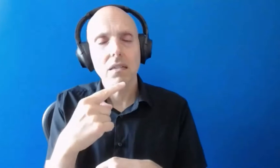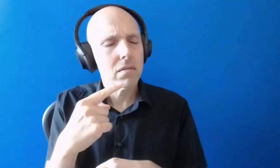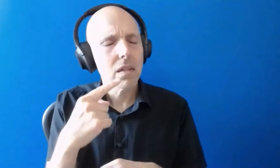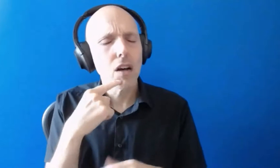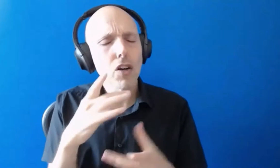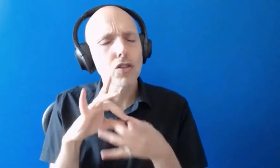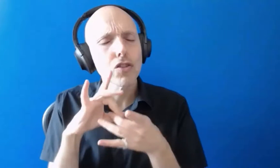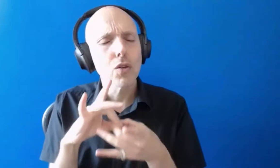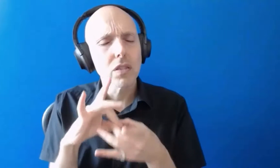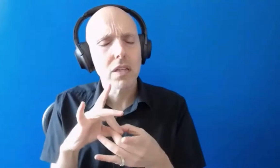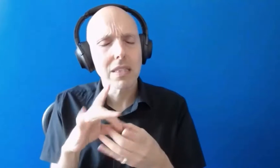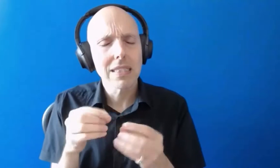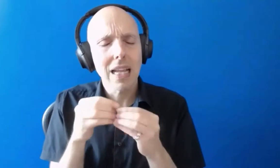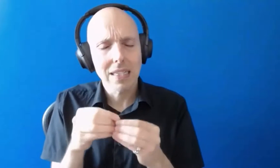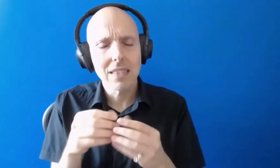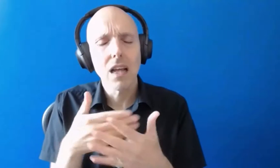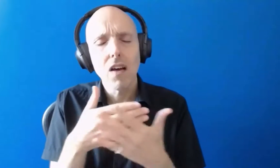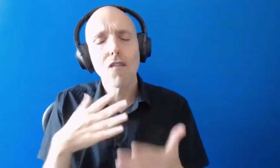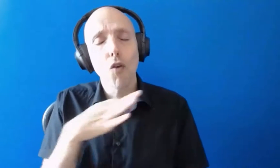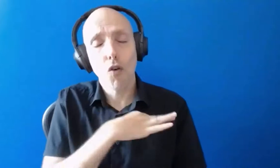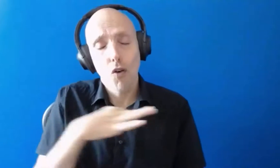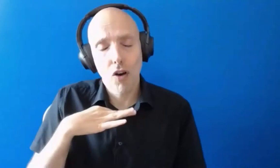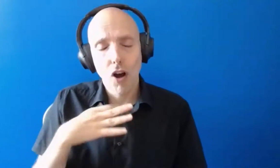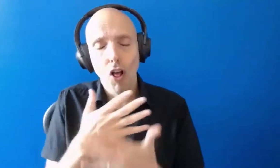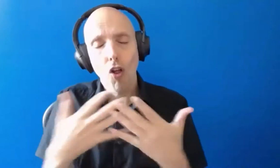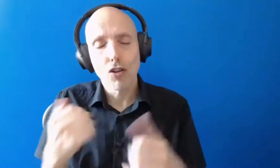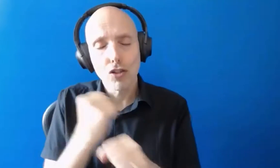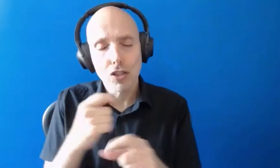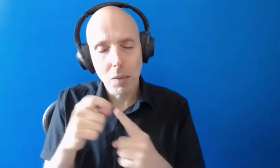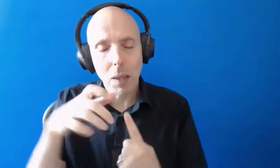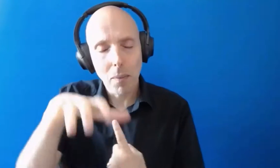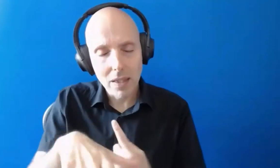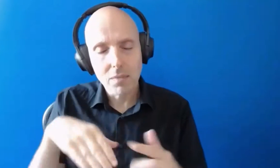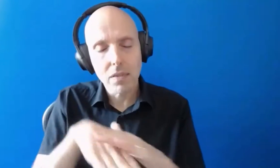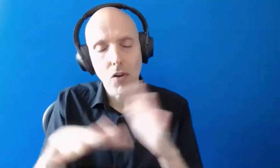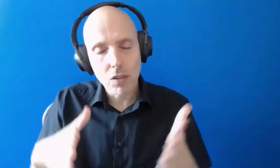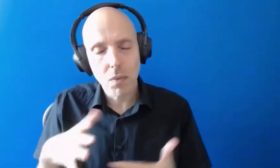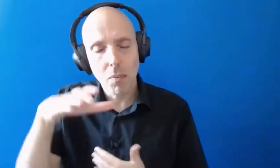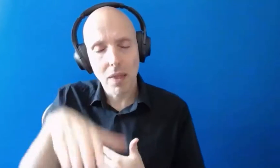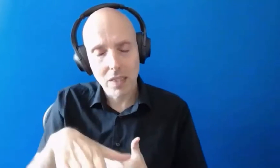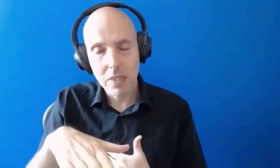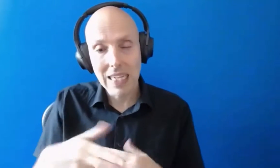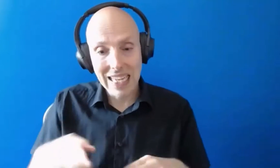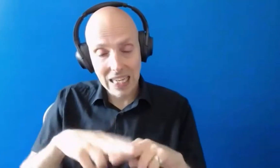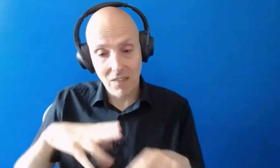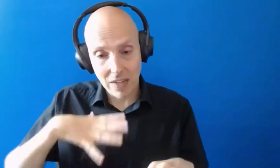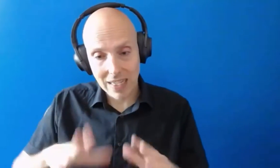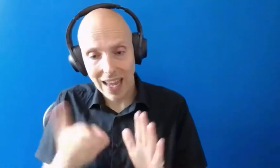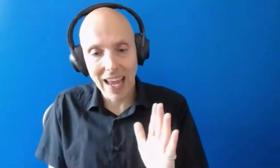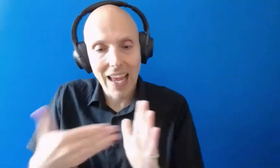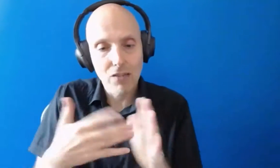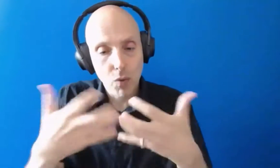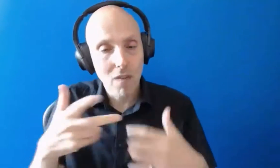placements in gp surgery hospitals would this be taken into account if i was looking for help affording additional equipment for my hearing